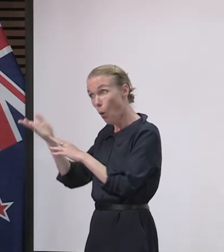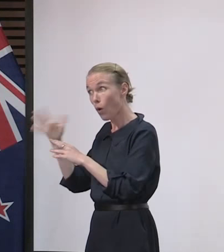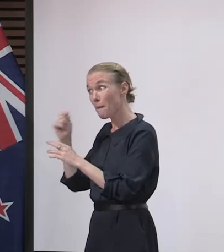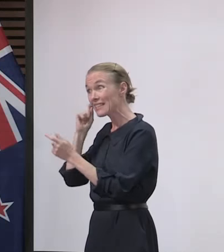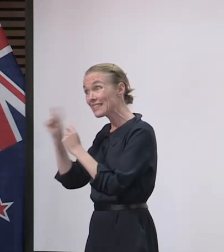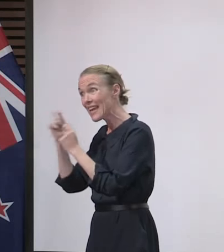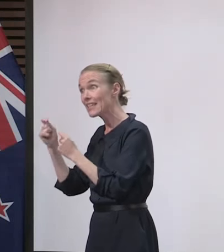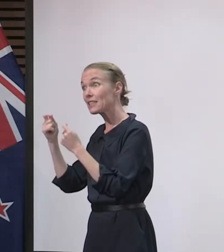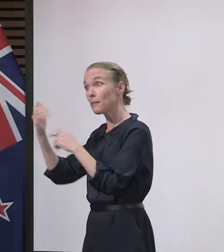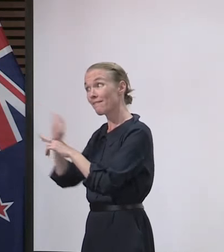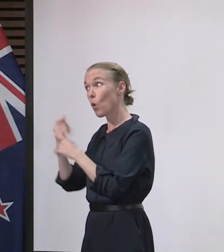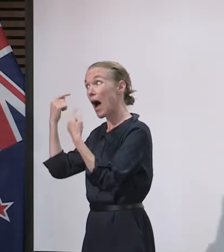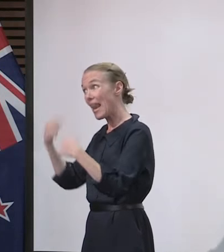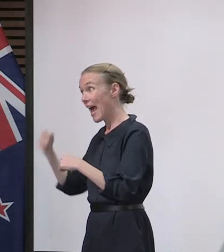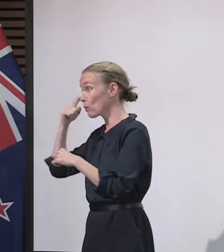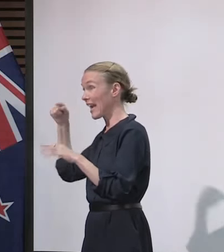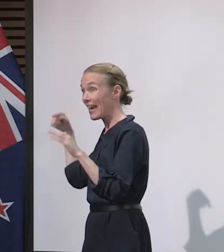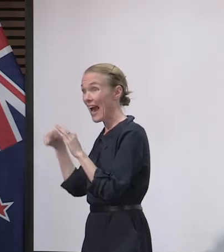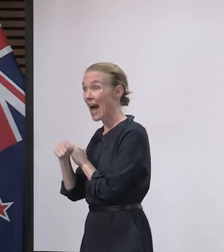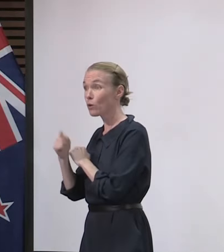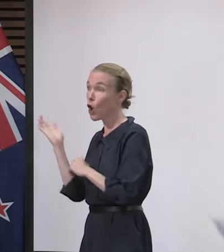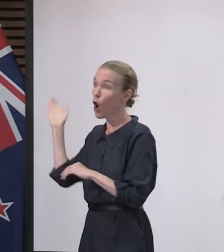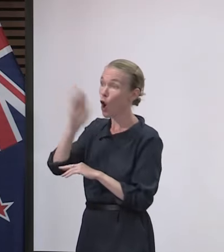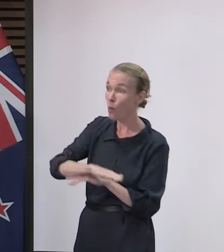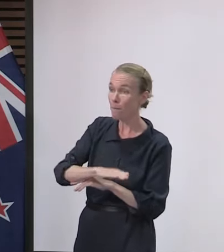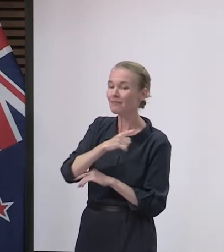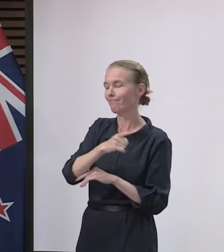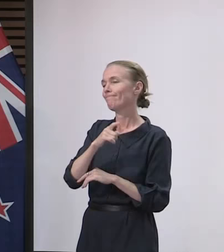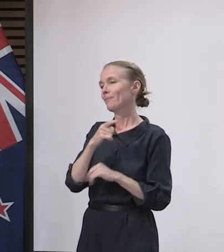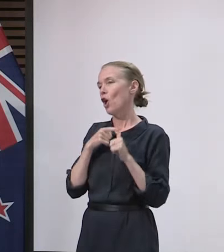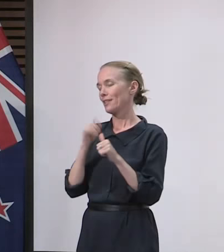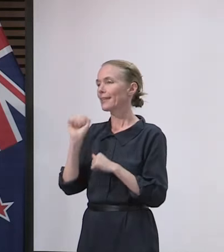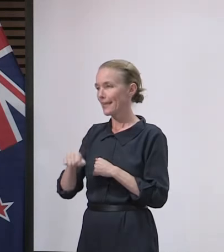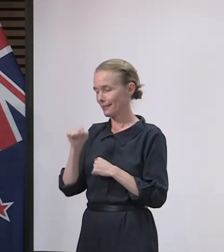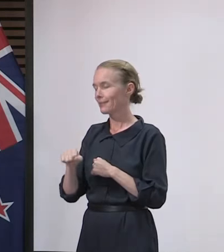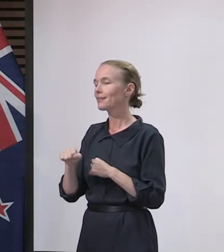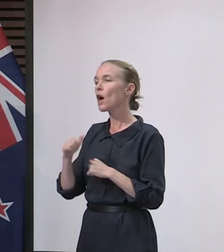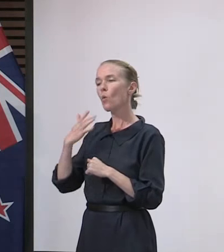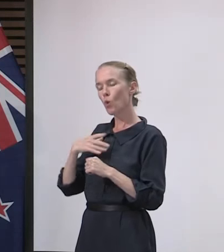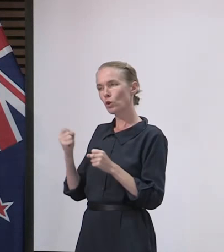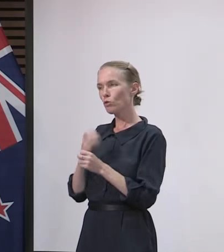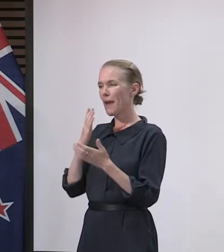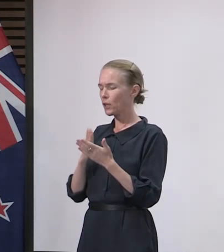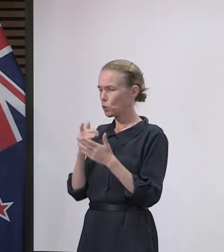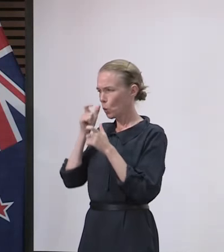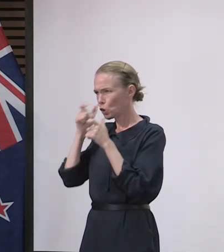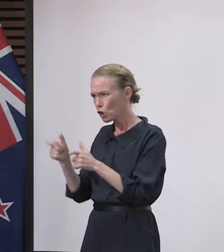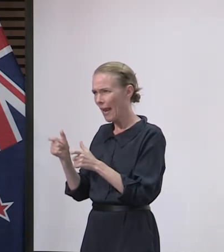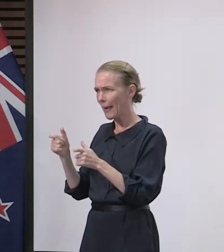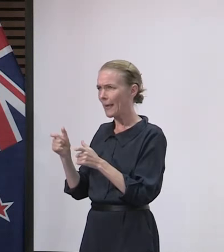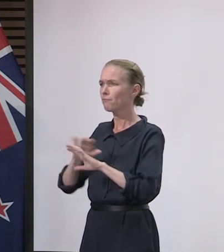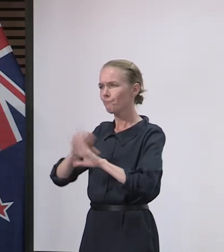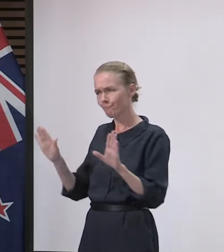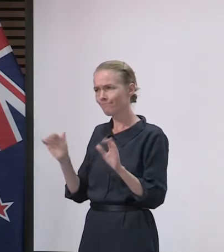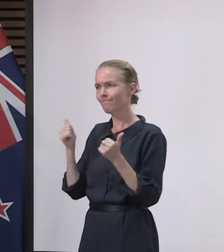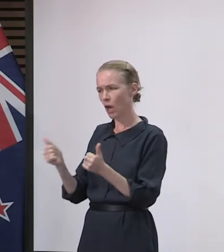of the things we're doing. Just again, as part of that, being really confident we have got everything nailed down at the border. Thank you very